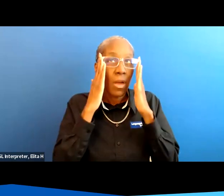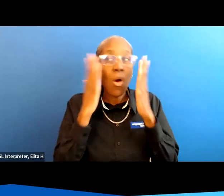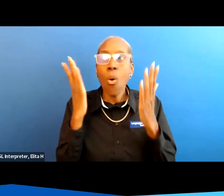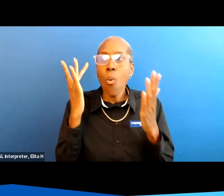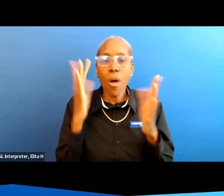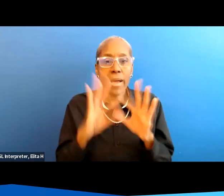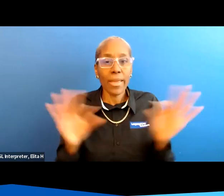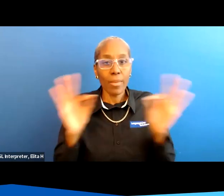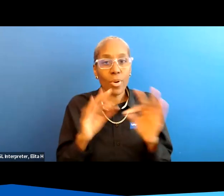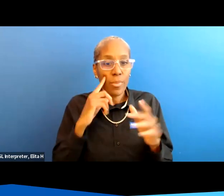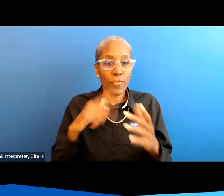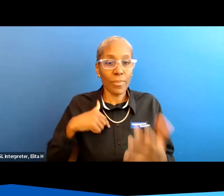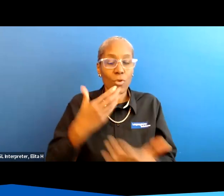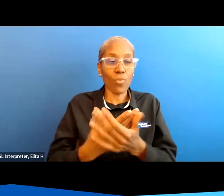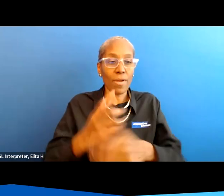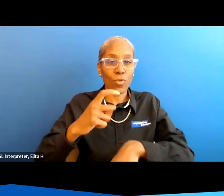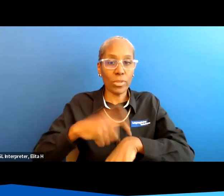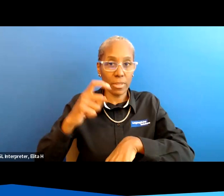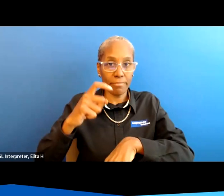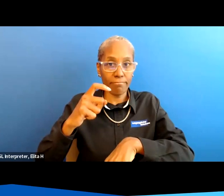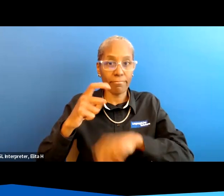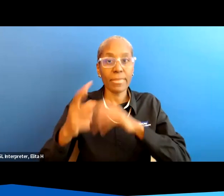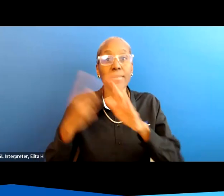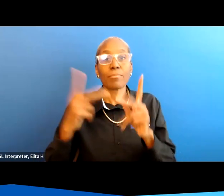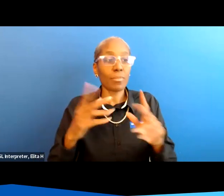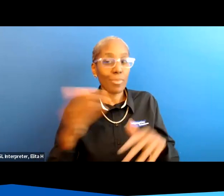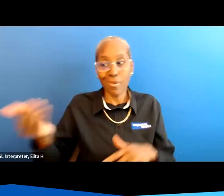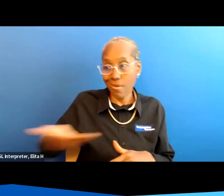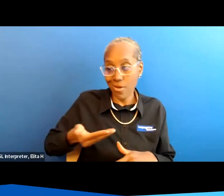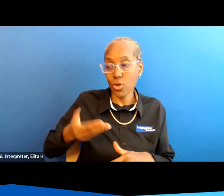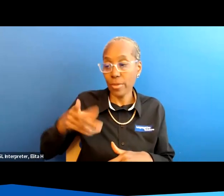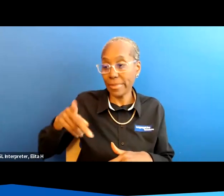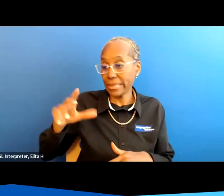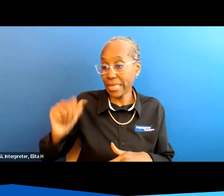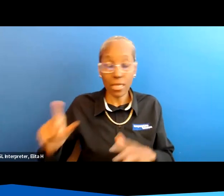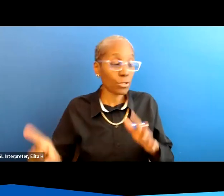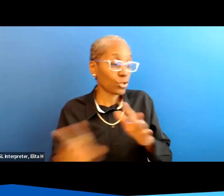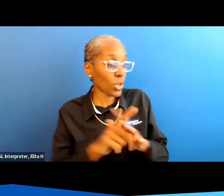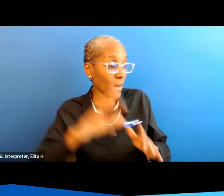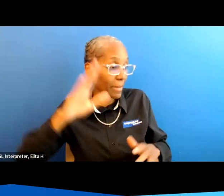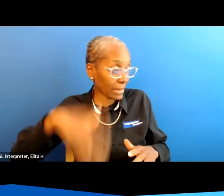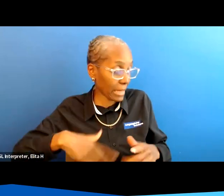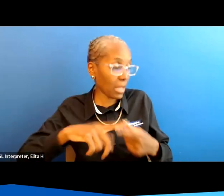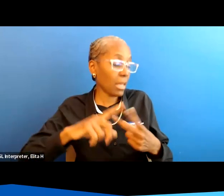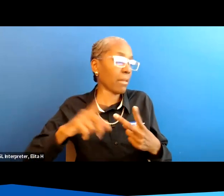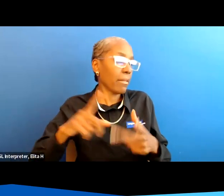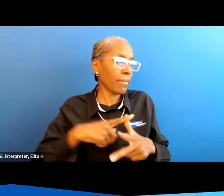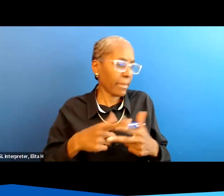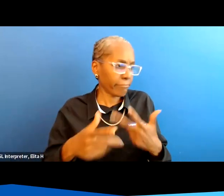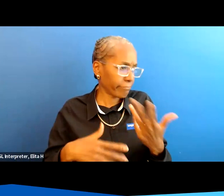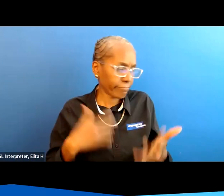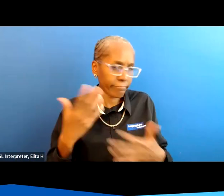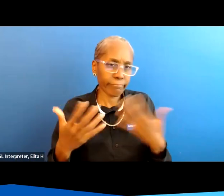me to be on time so you know sometimes people hire an attendant and then they show up late and then they you know they